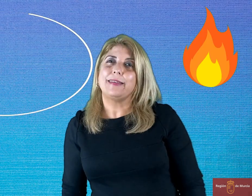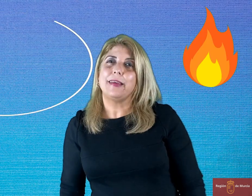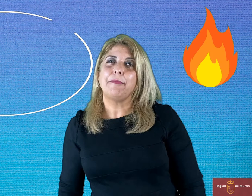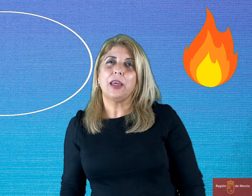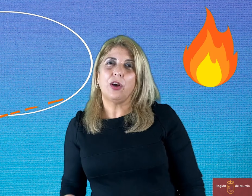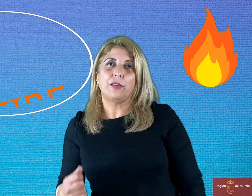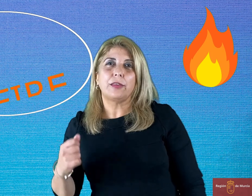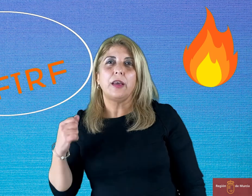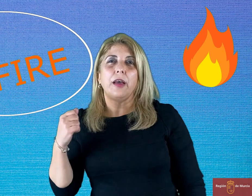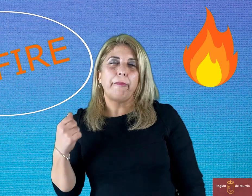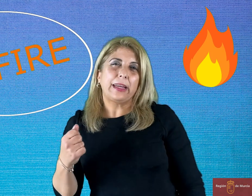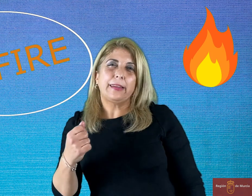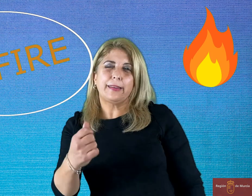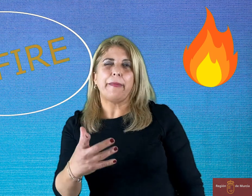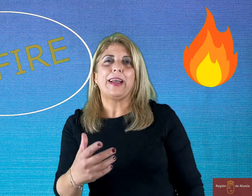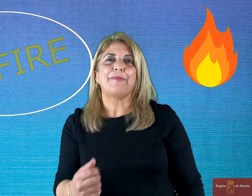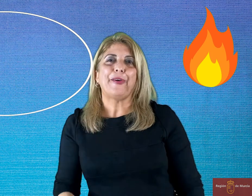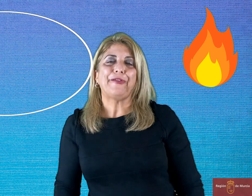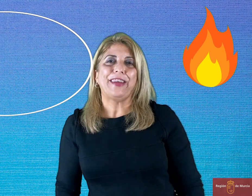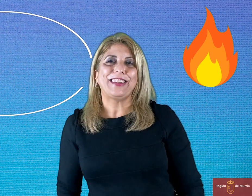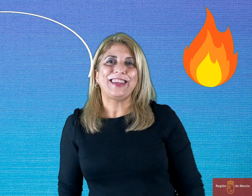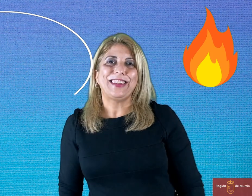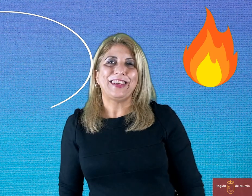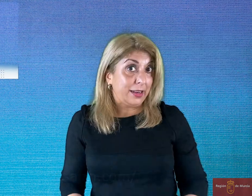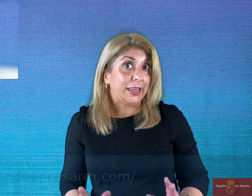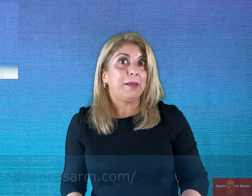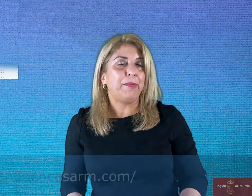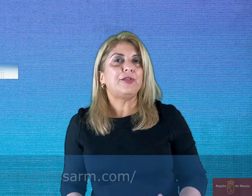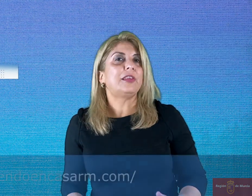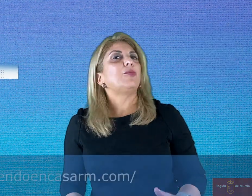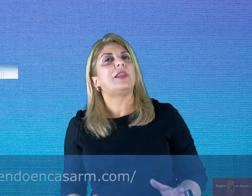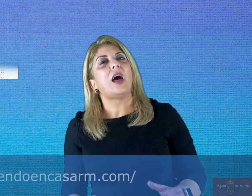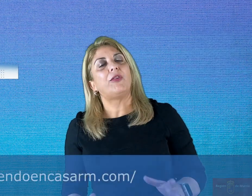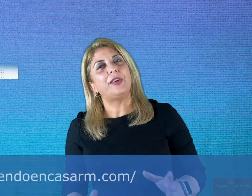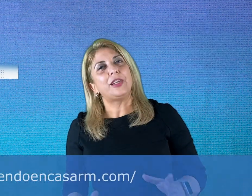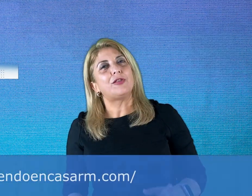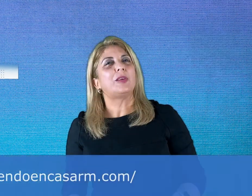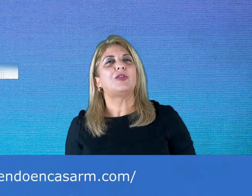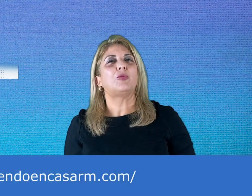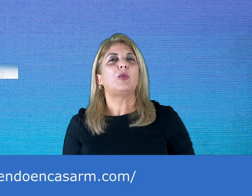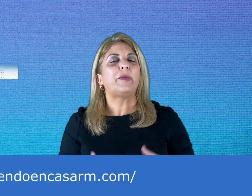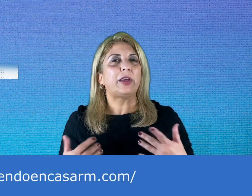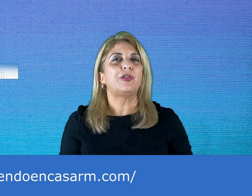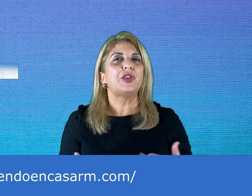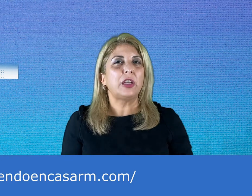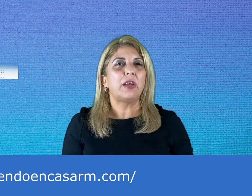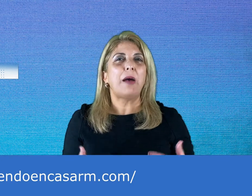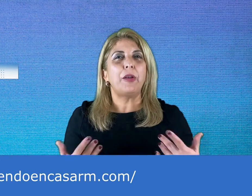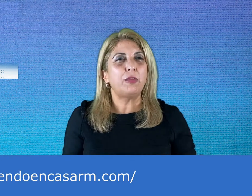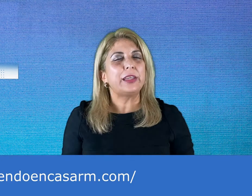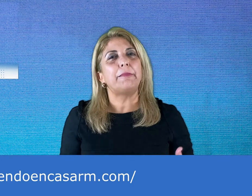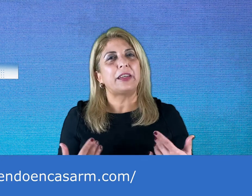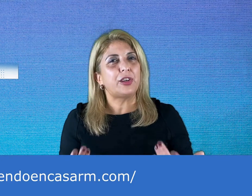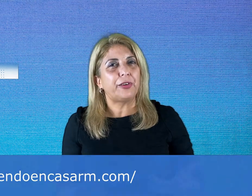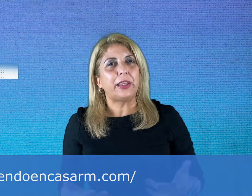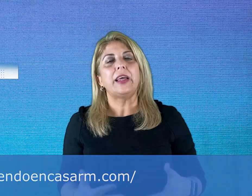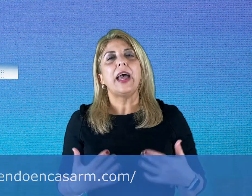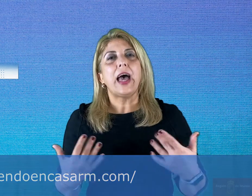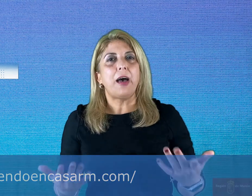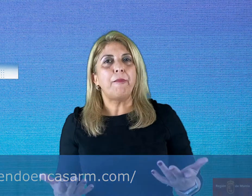because practice makes perfect. Keep posted with our videos because we will continue uploading material and more